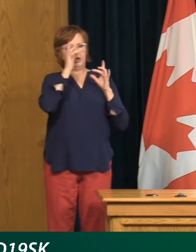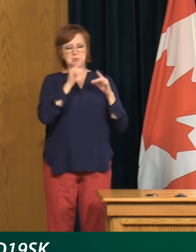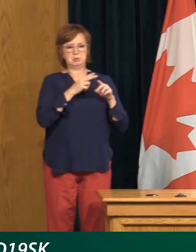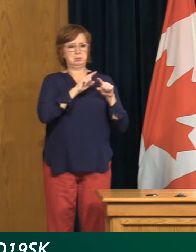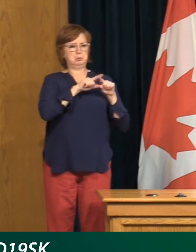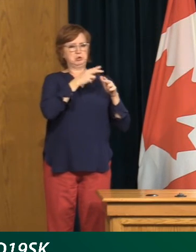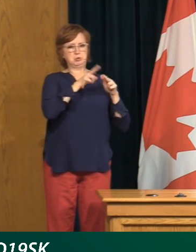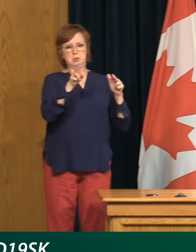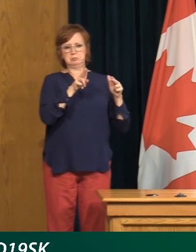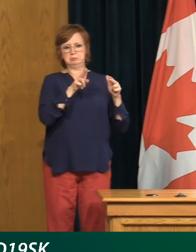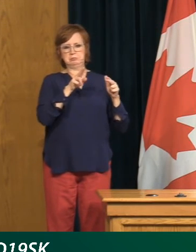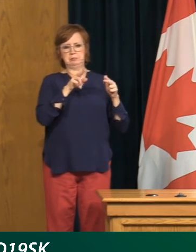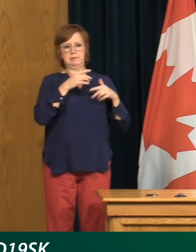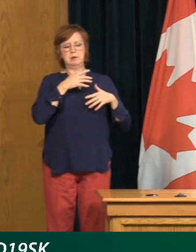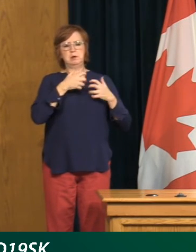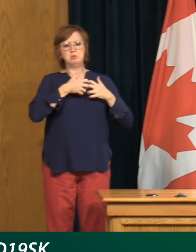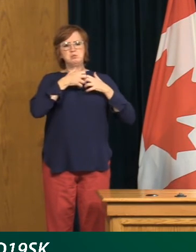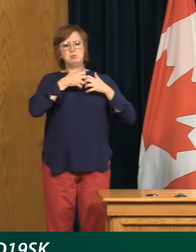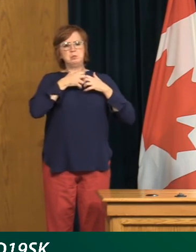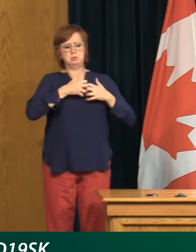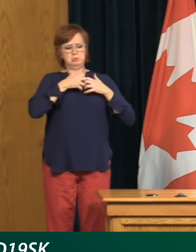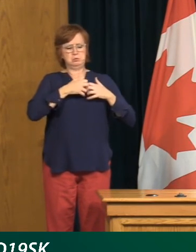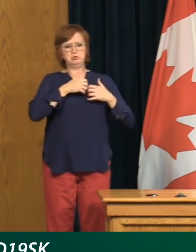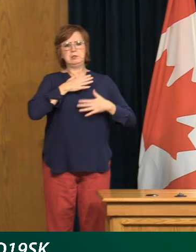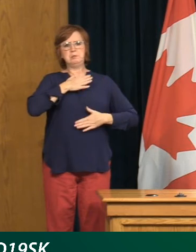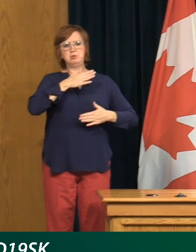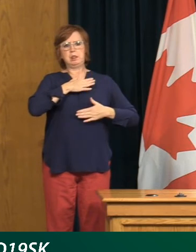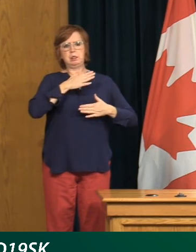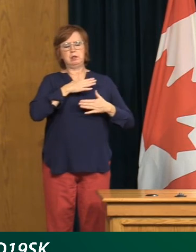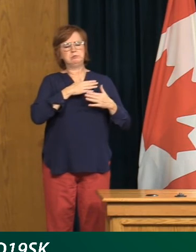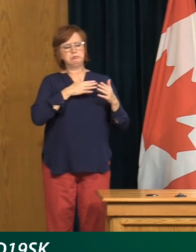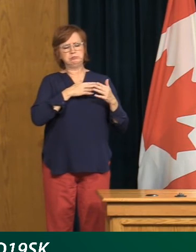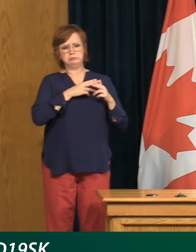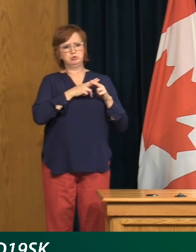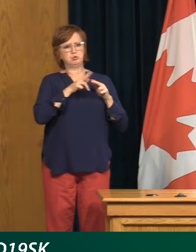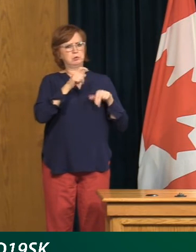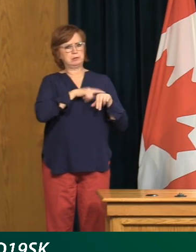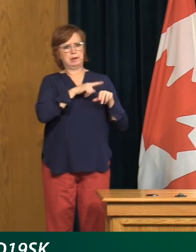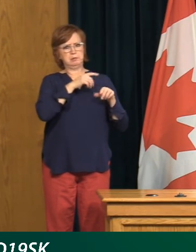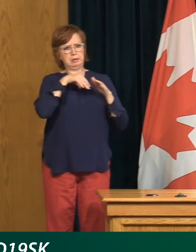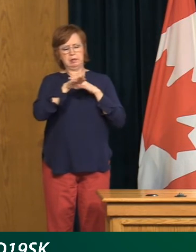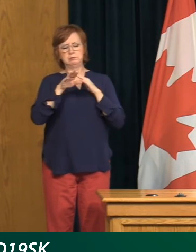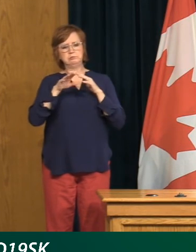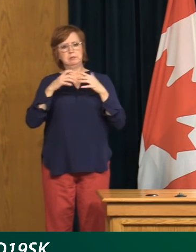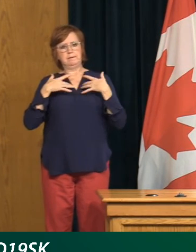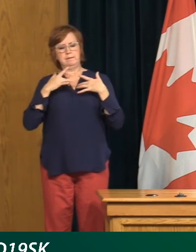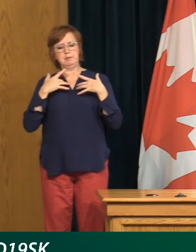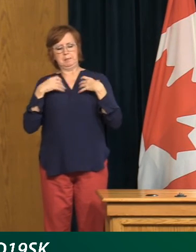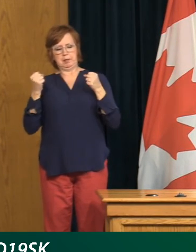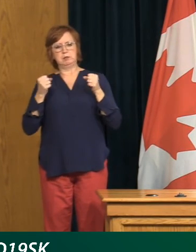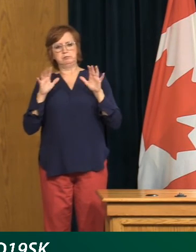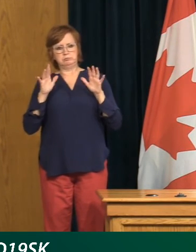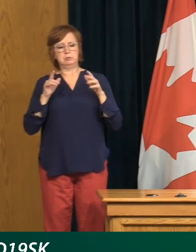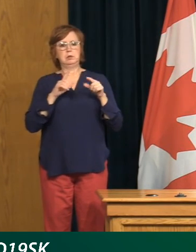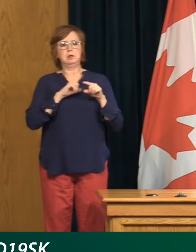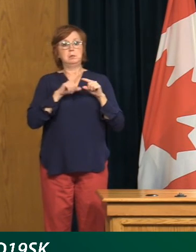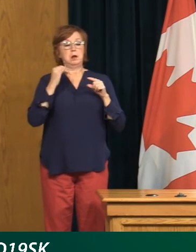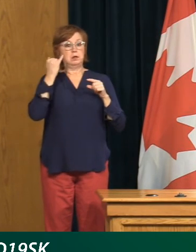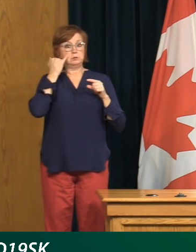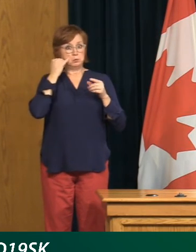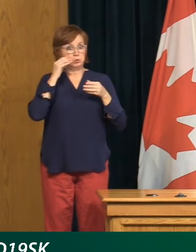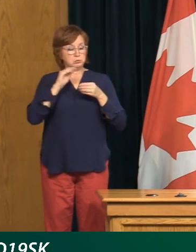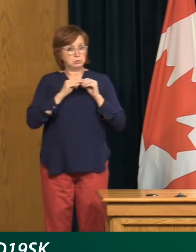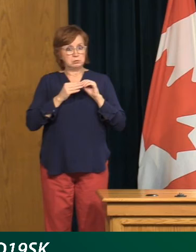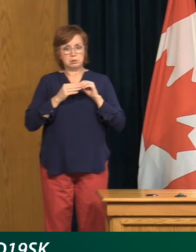But if we do see in this, you know, if the cases continue to grow up and we see, you know, fragile elderly